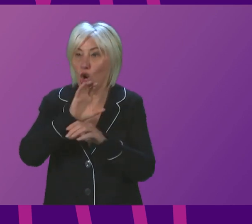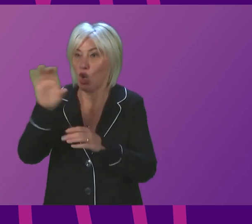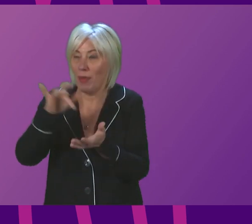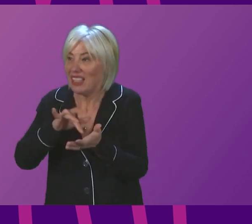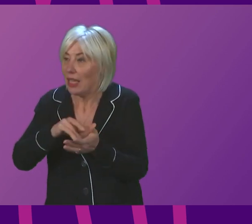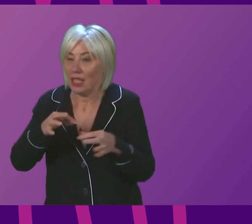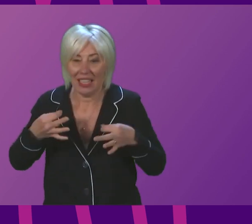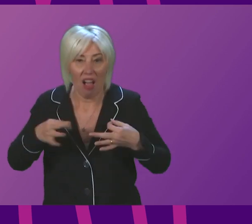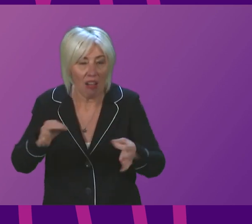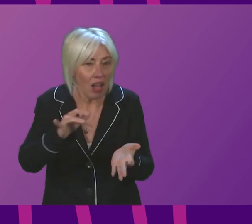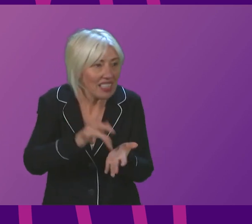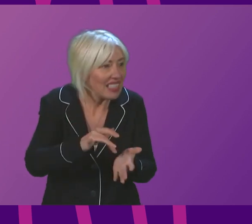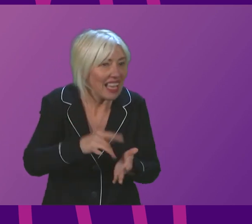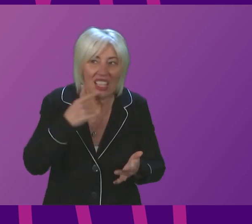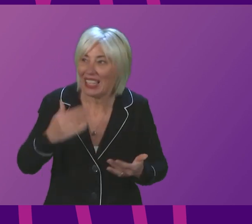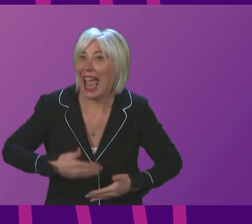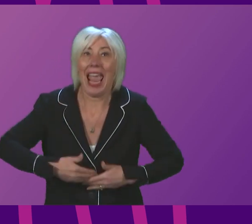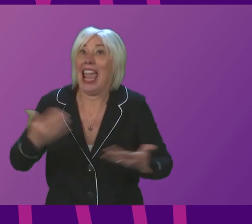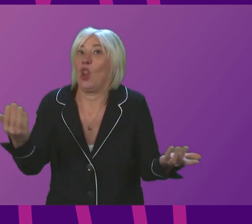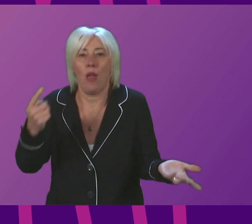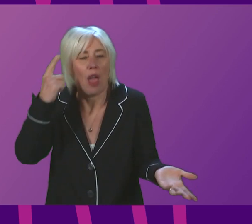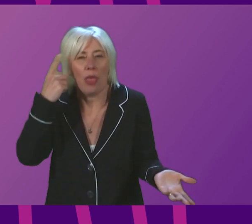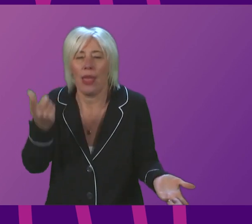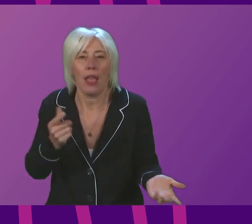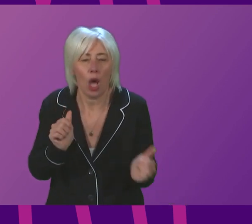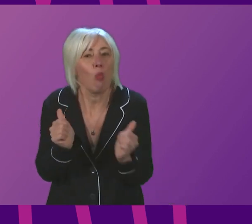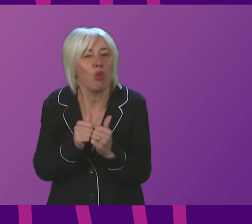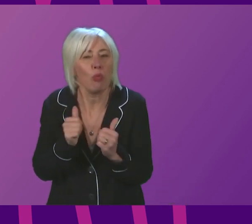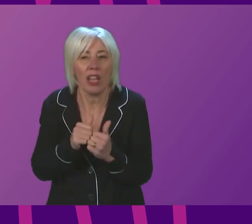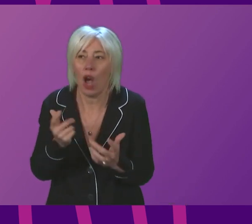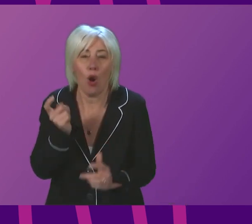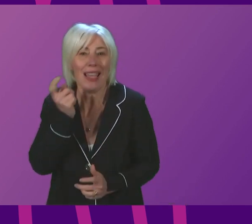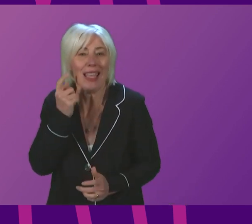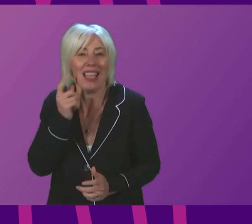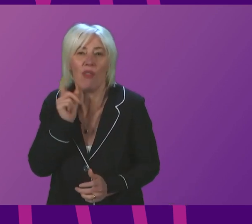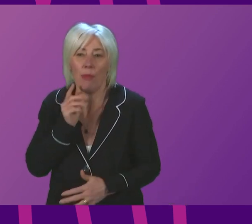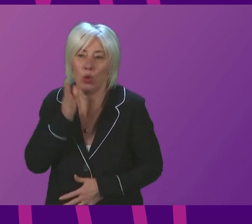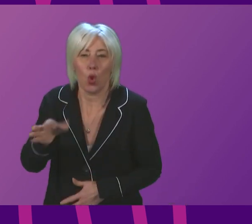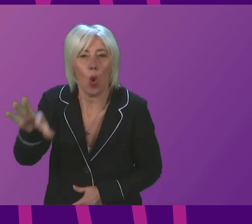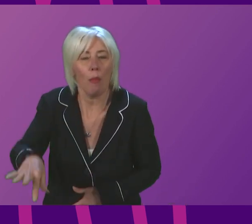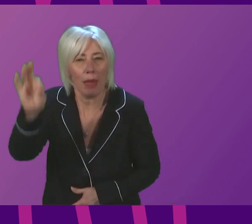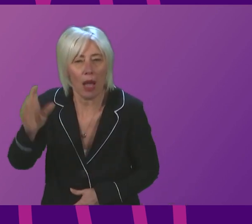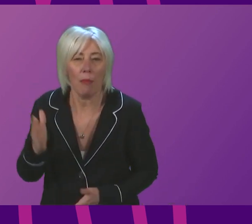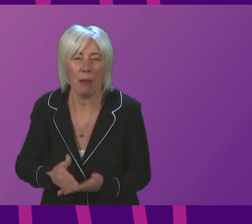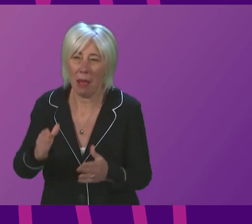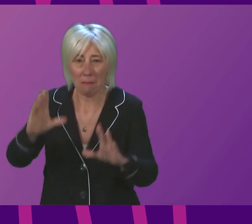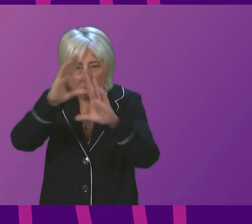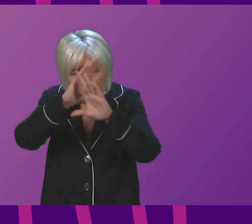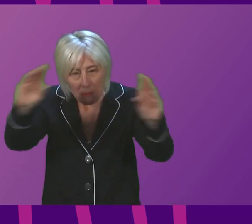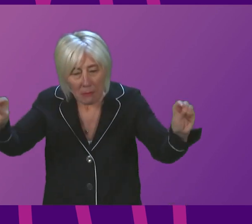centres, anywhere that they think is appropriate and where it may be convenient for people. But I would appeal to all members,